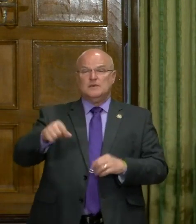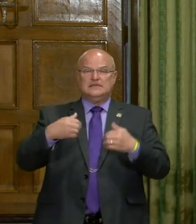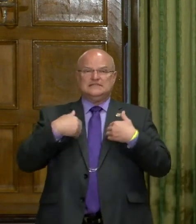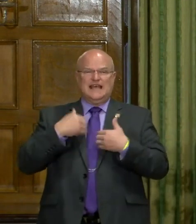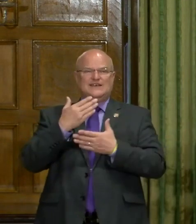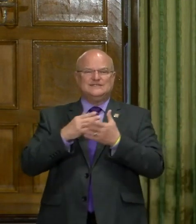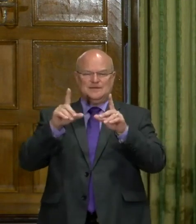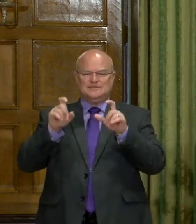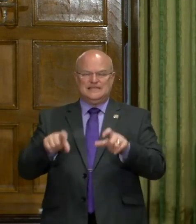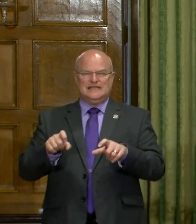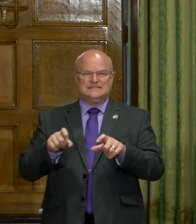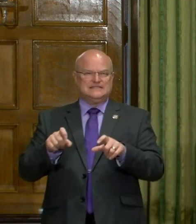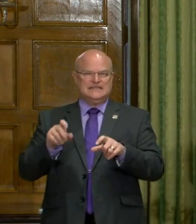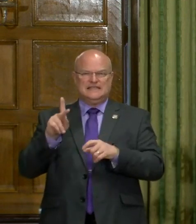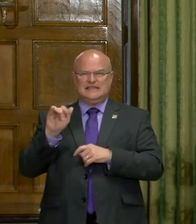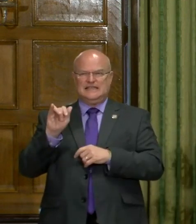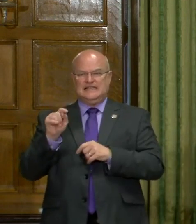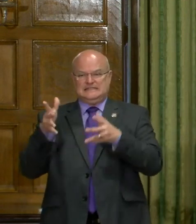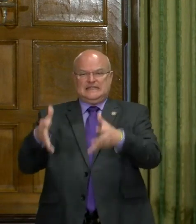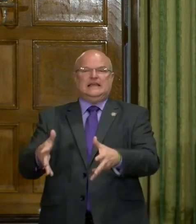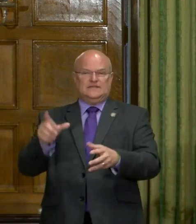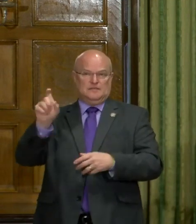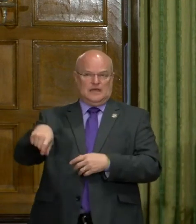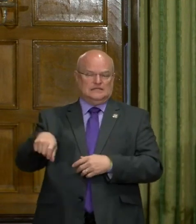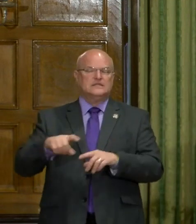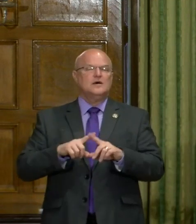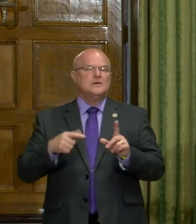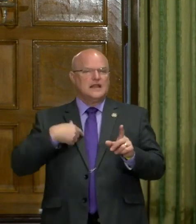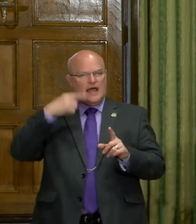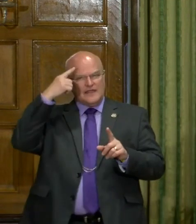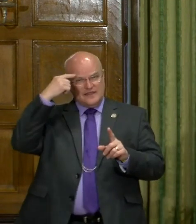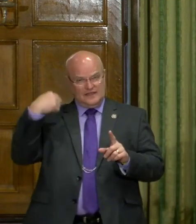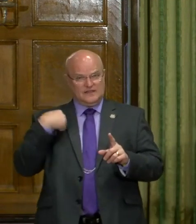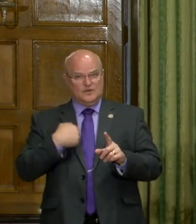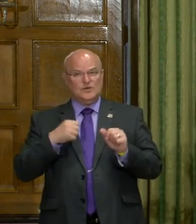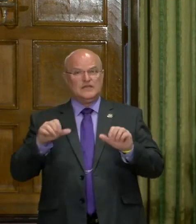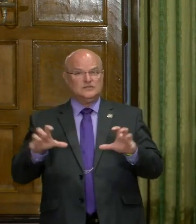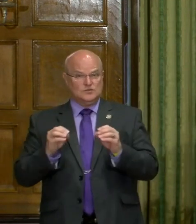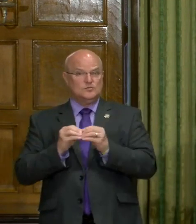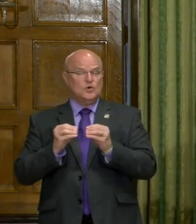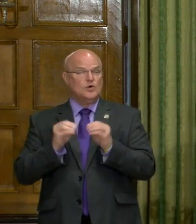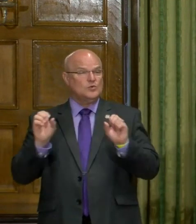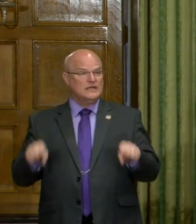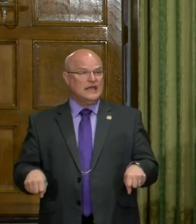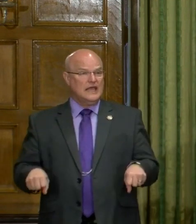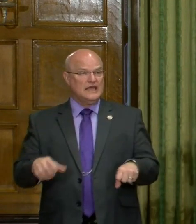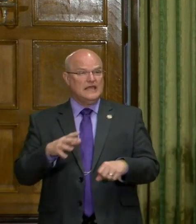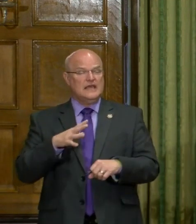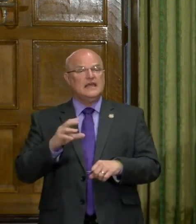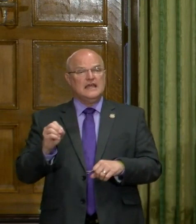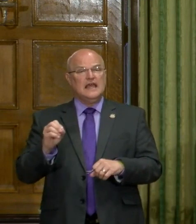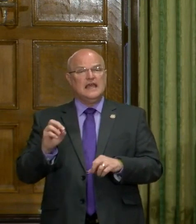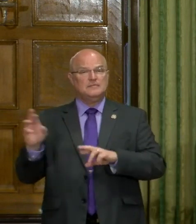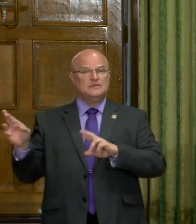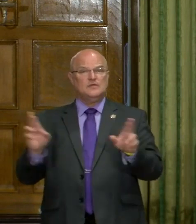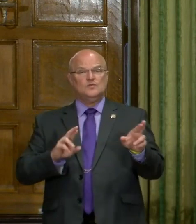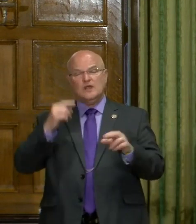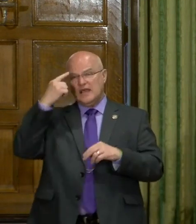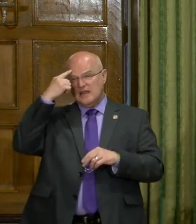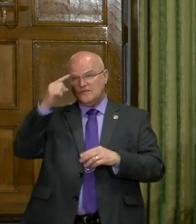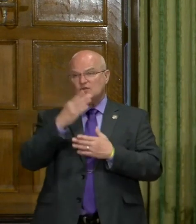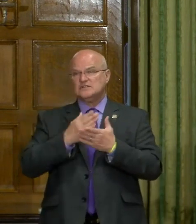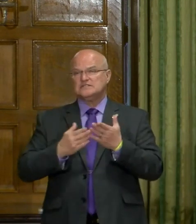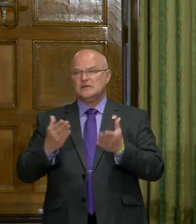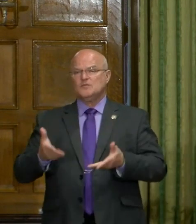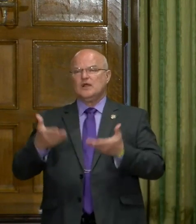some inventory of testing capacity, but, uh, I think we can, uh, do more and, uh, uh, be ready for,